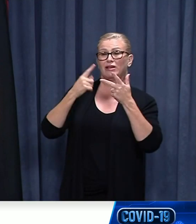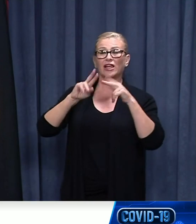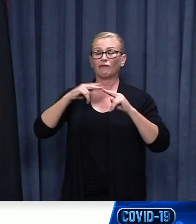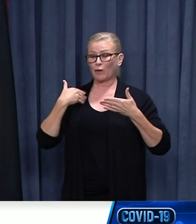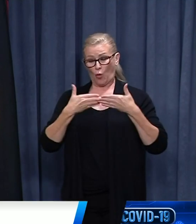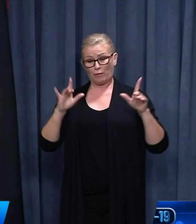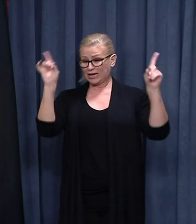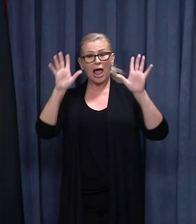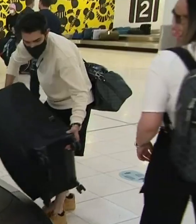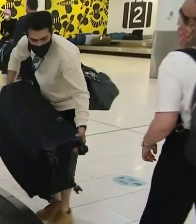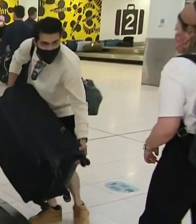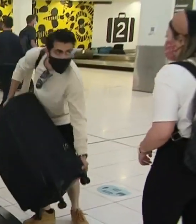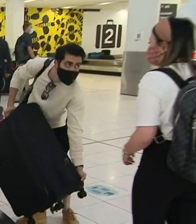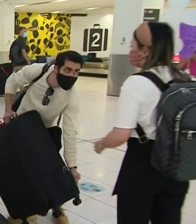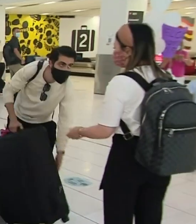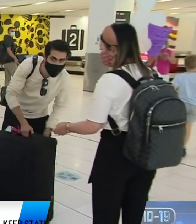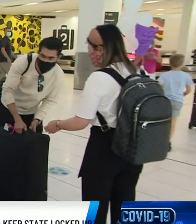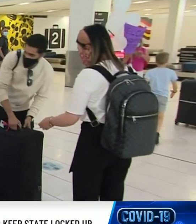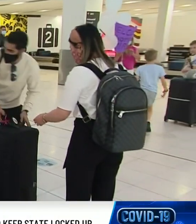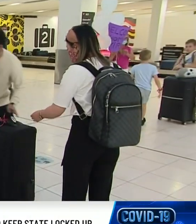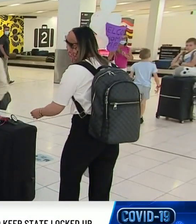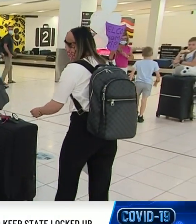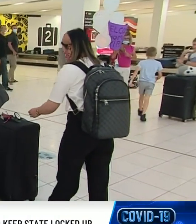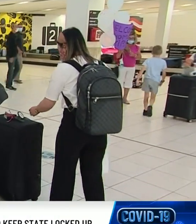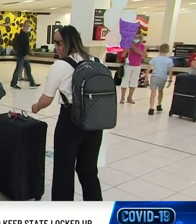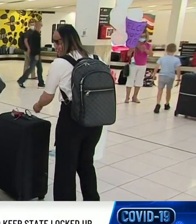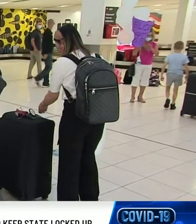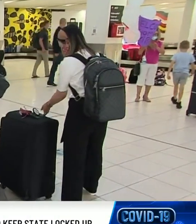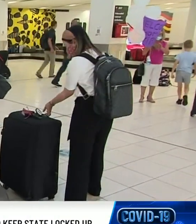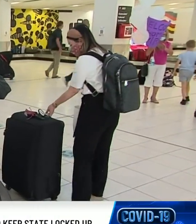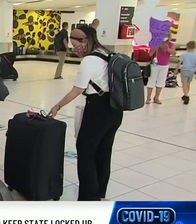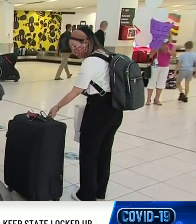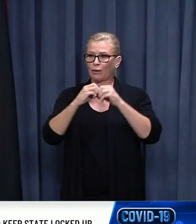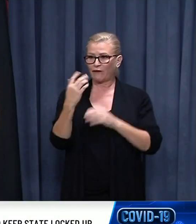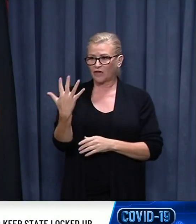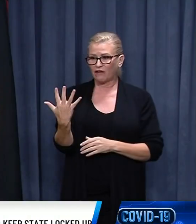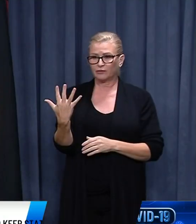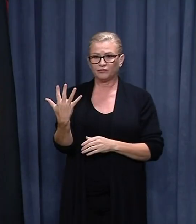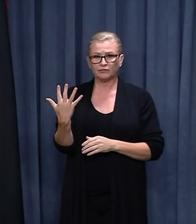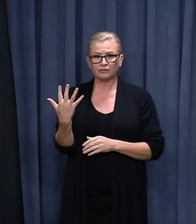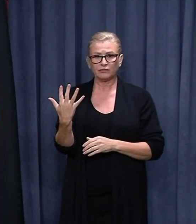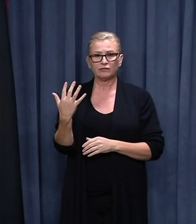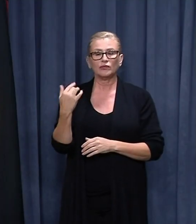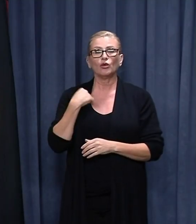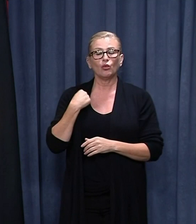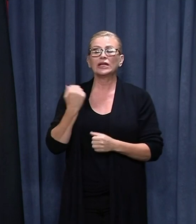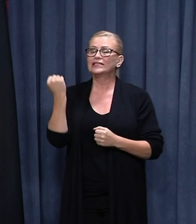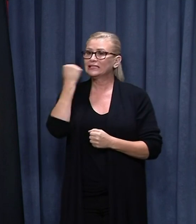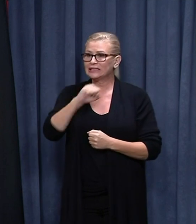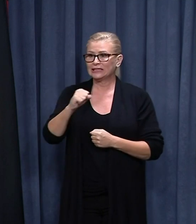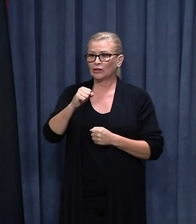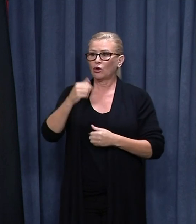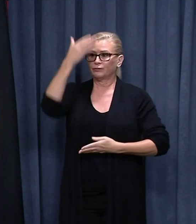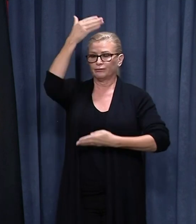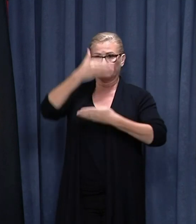now. I can't do it. Scrapping his promised February 5 border reopening. We will keep our hard border controls in